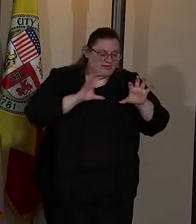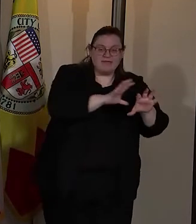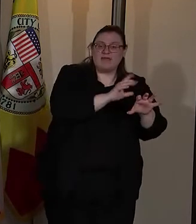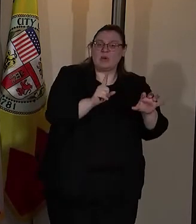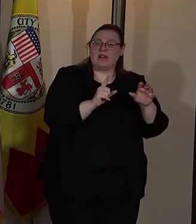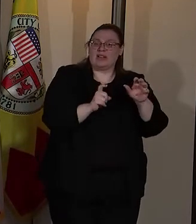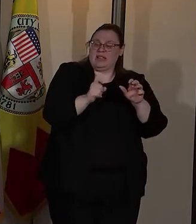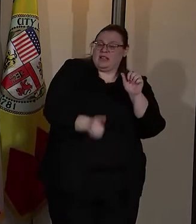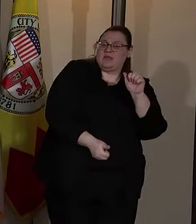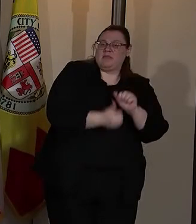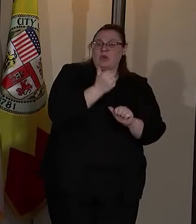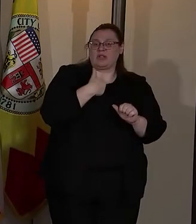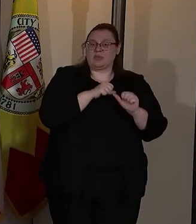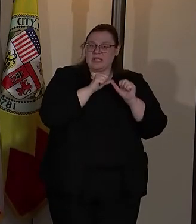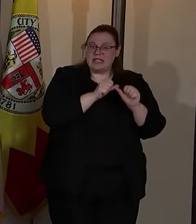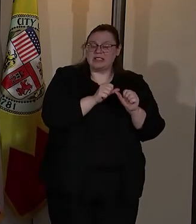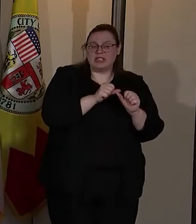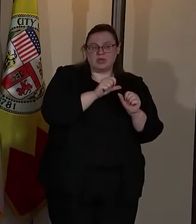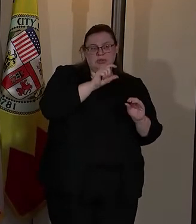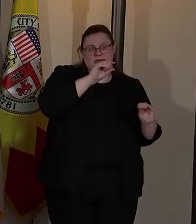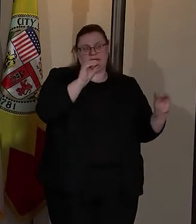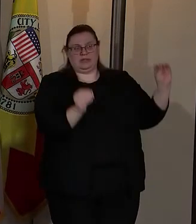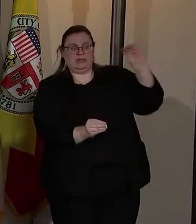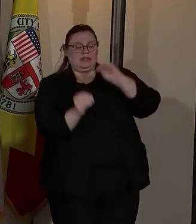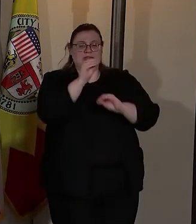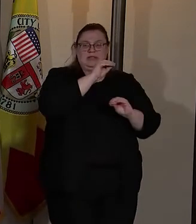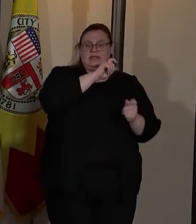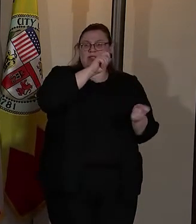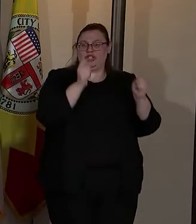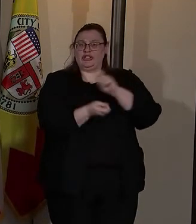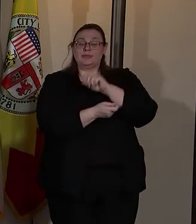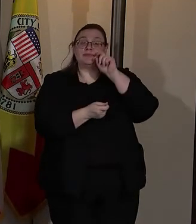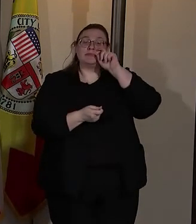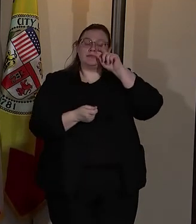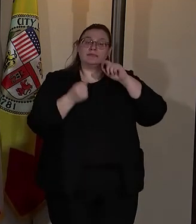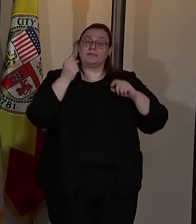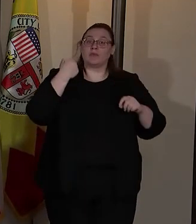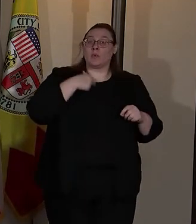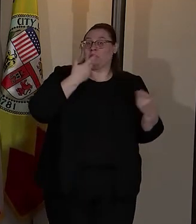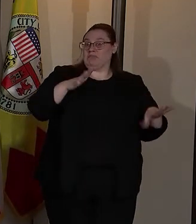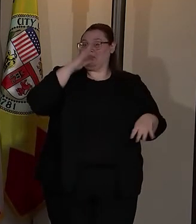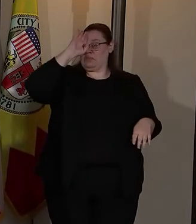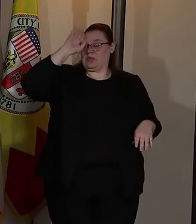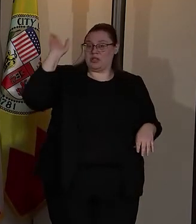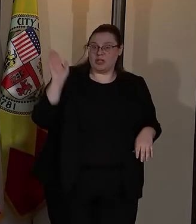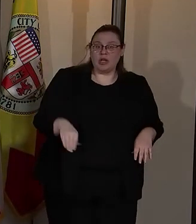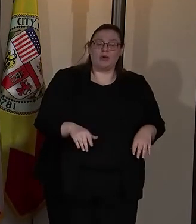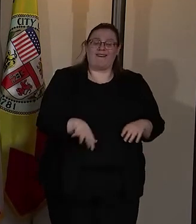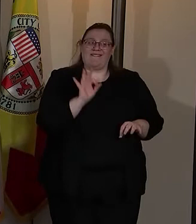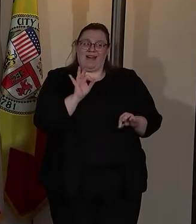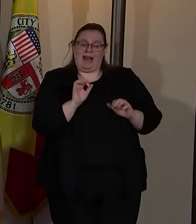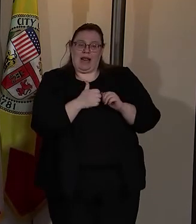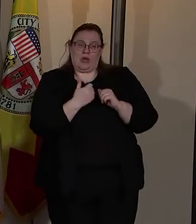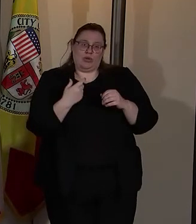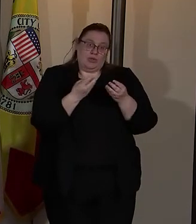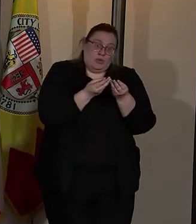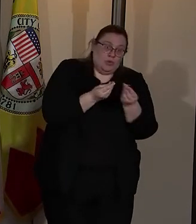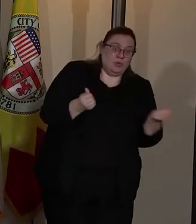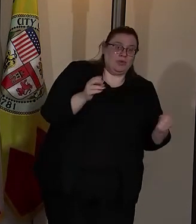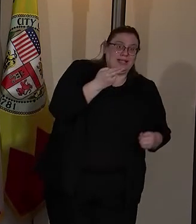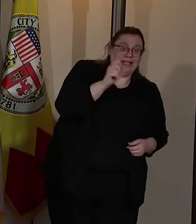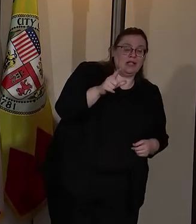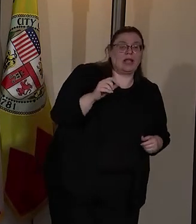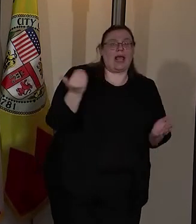as we continue to restructure. We know for certain that we need to find ways to heal and re